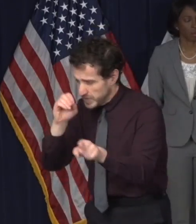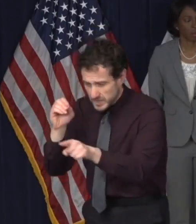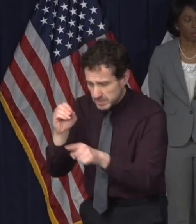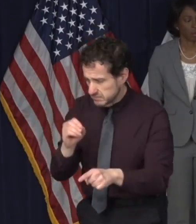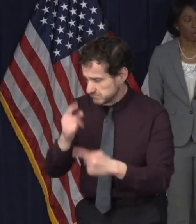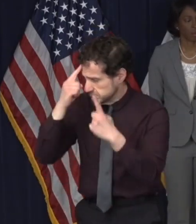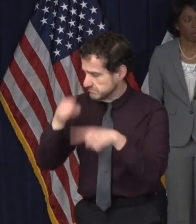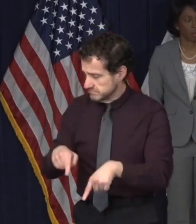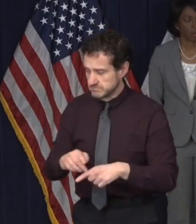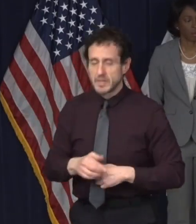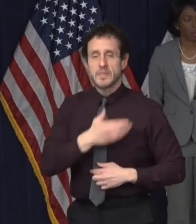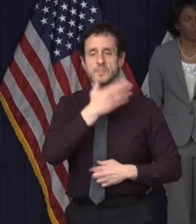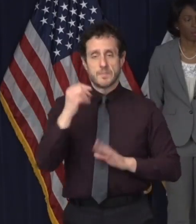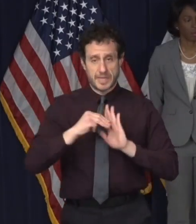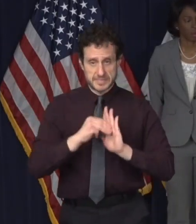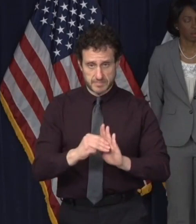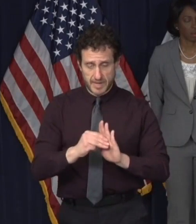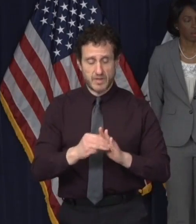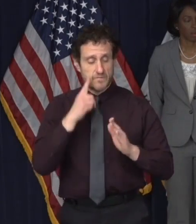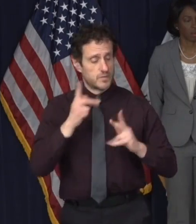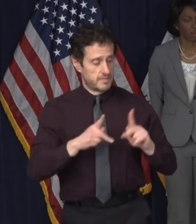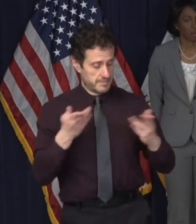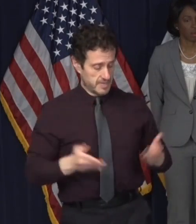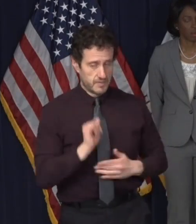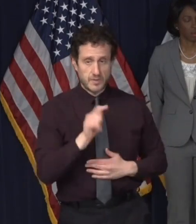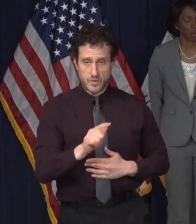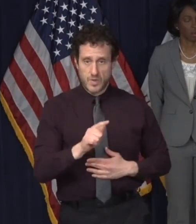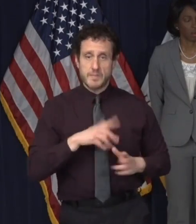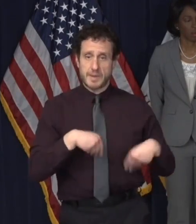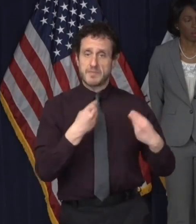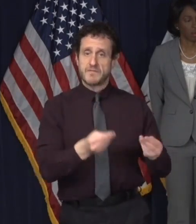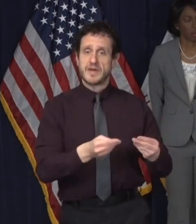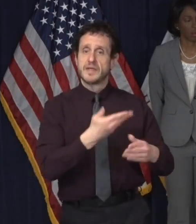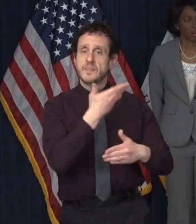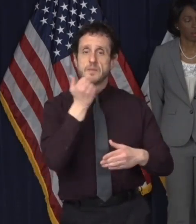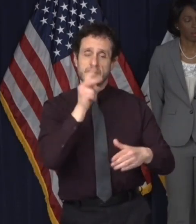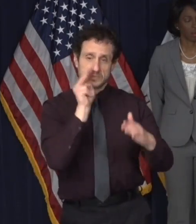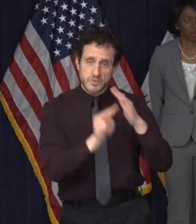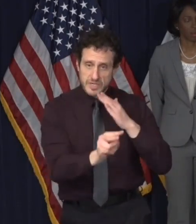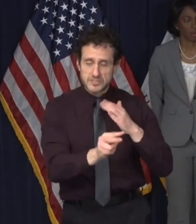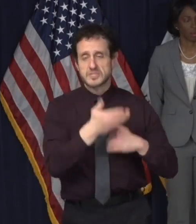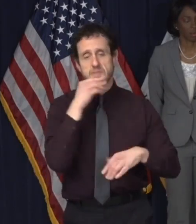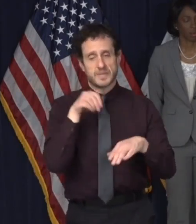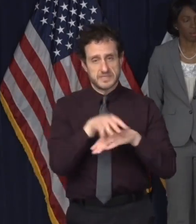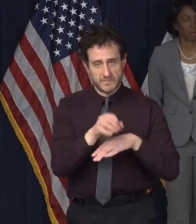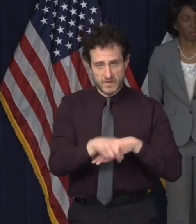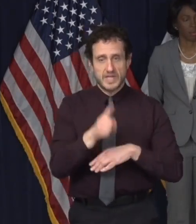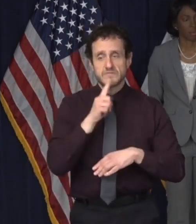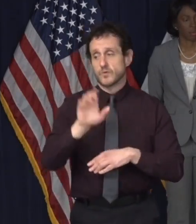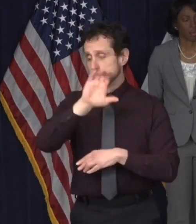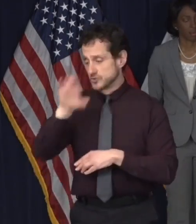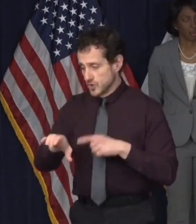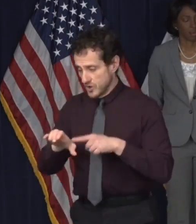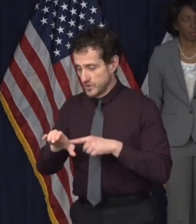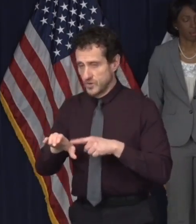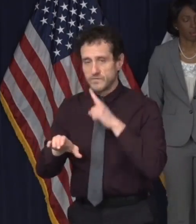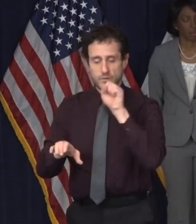by providing predictions and advice for the regions of the state beyond the Chicago metropolitan area, and for the hospitals as well. Thank you. Thank